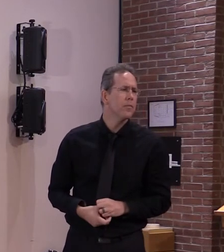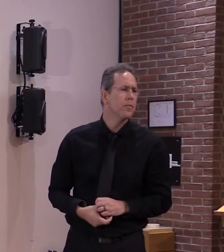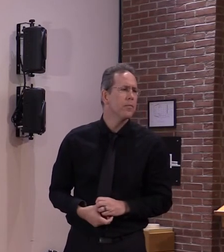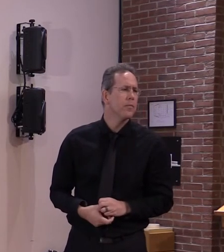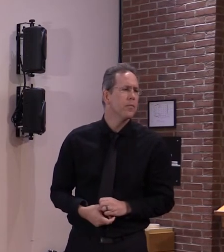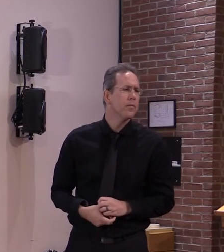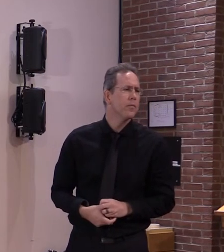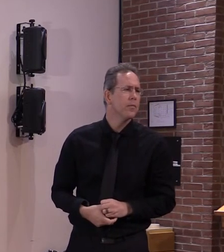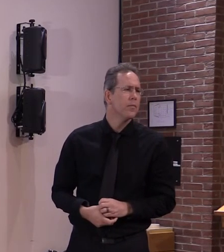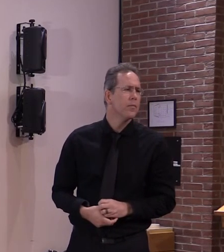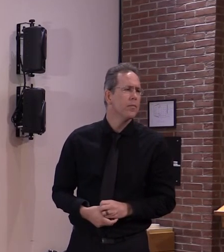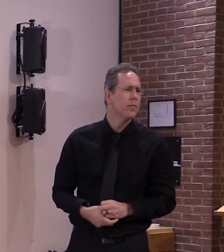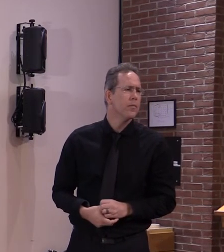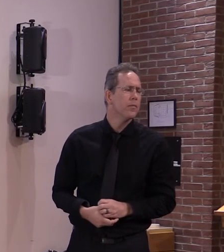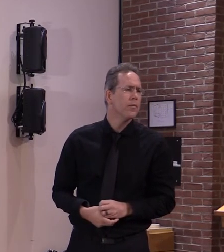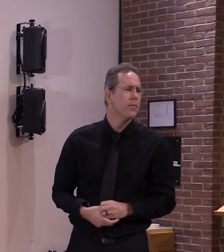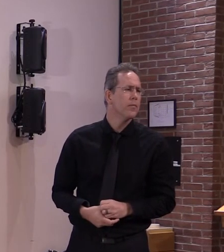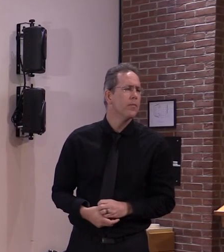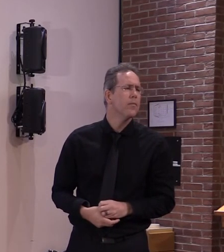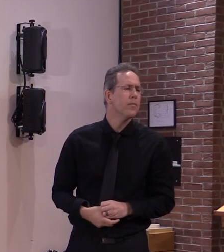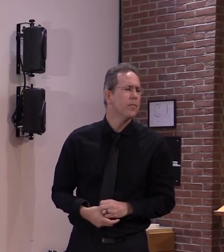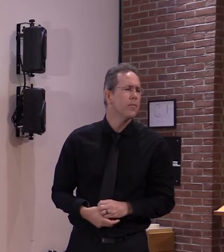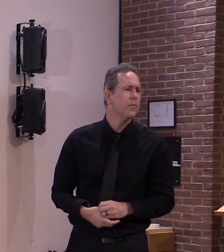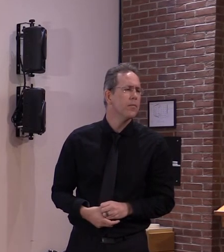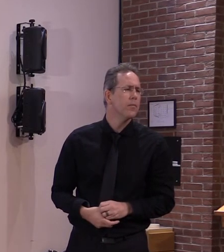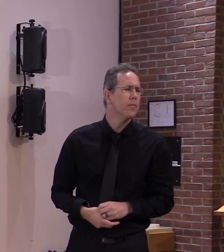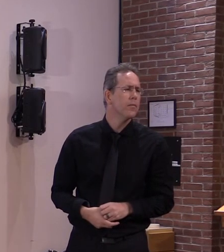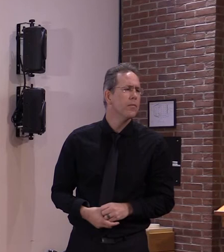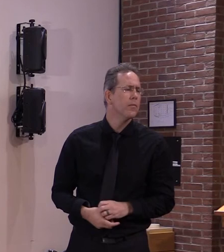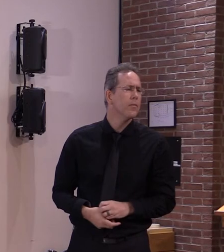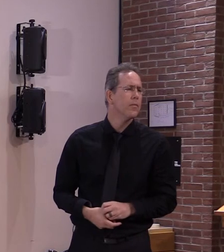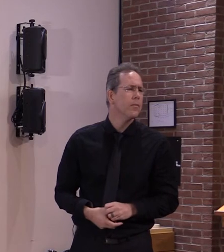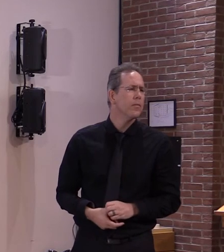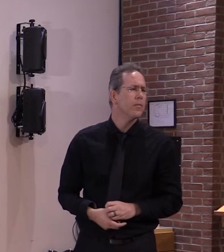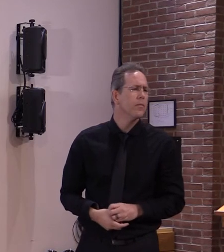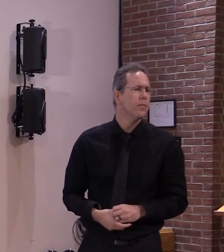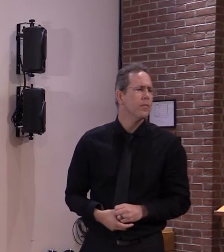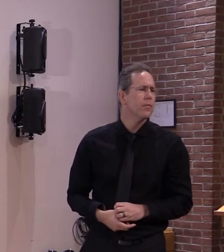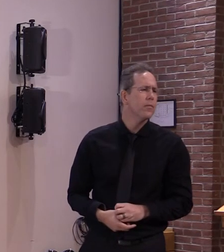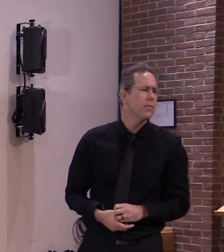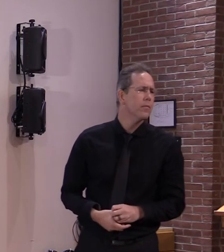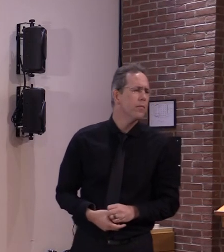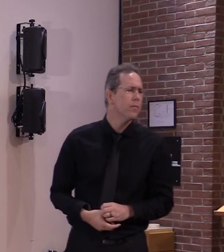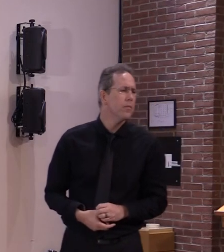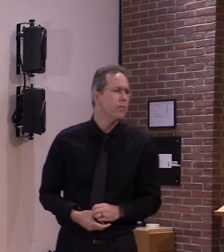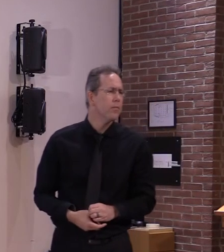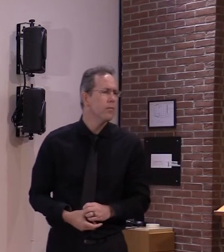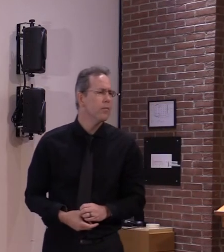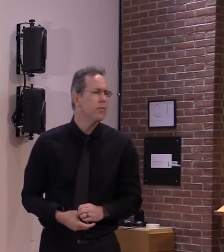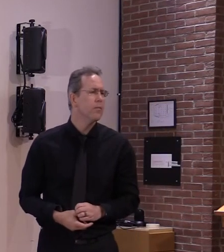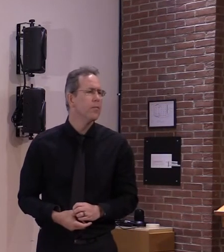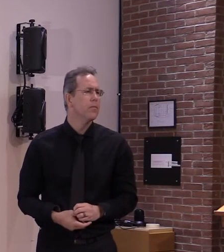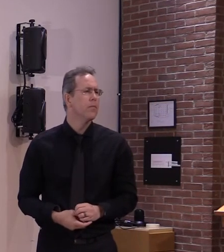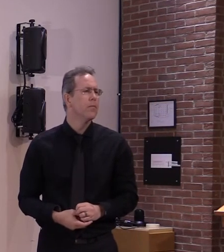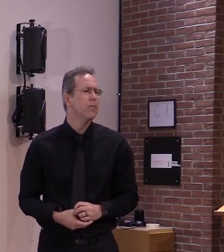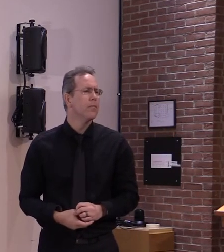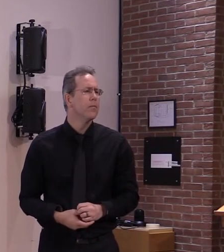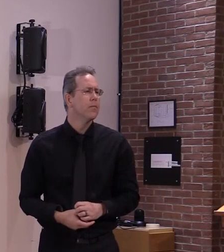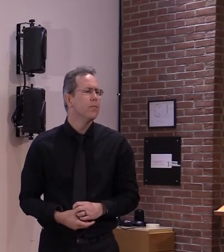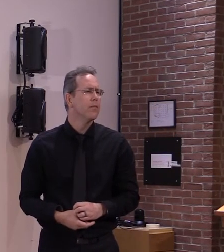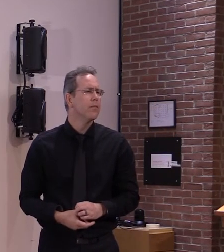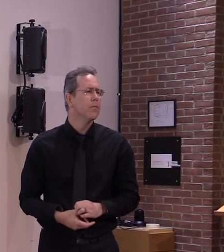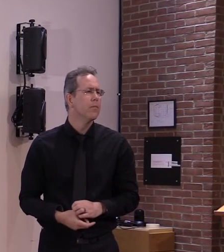than another region like you know within the hospital's coverage area will there be vaccine available